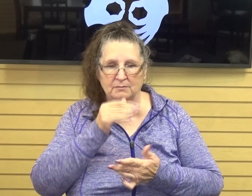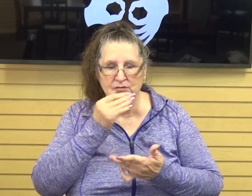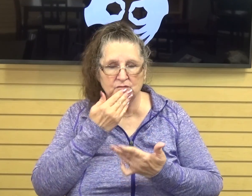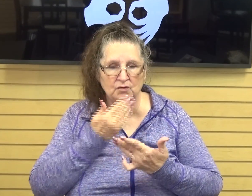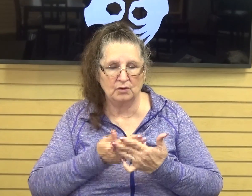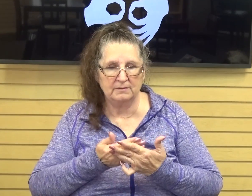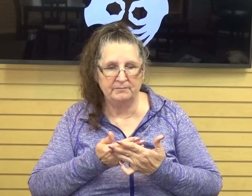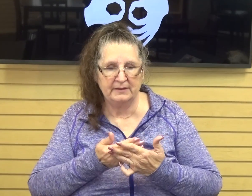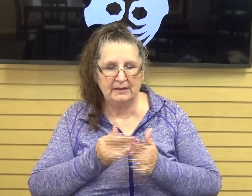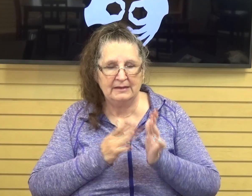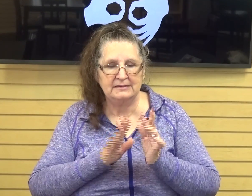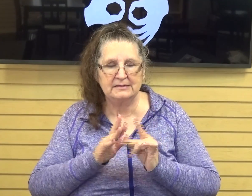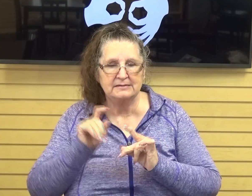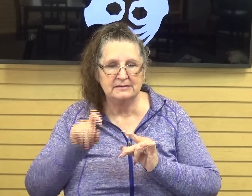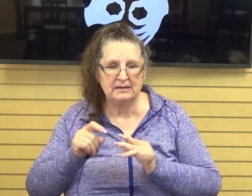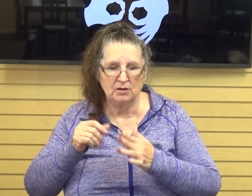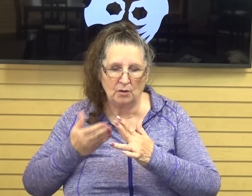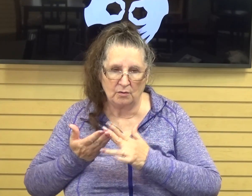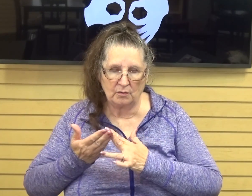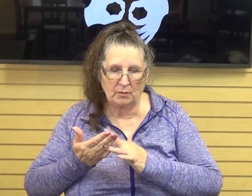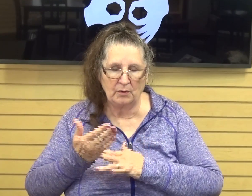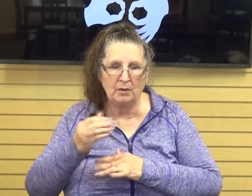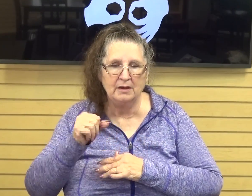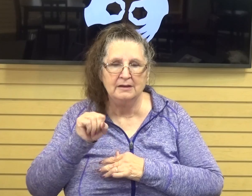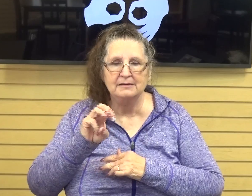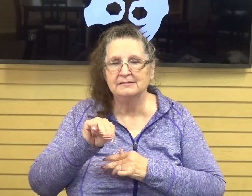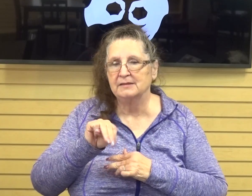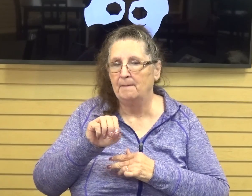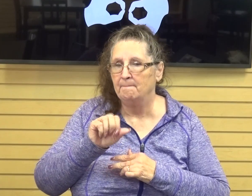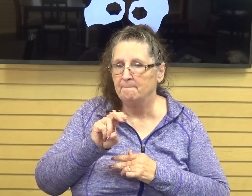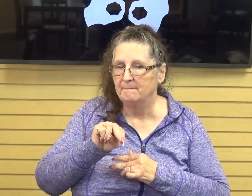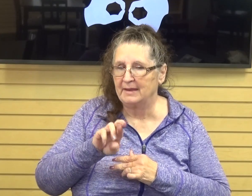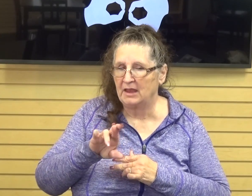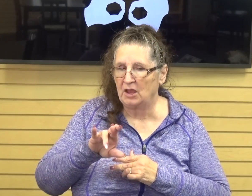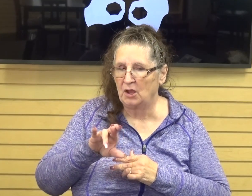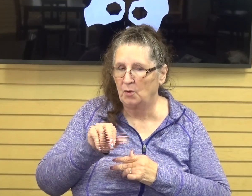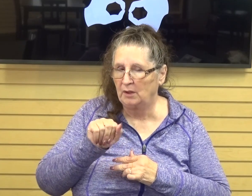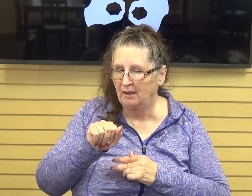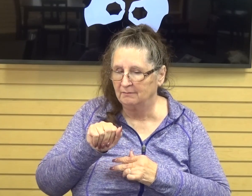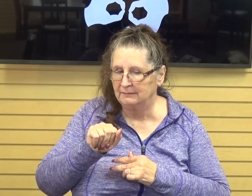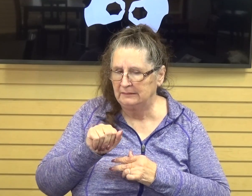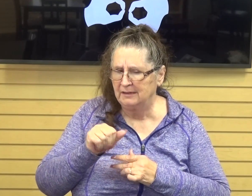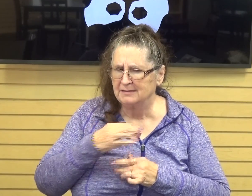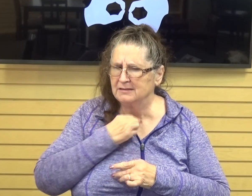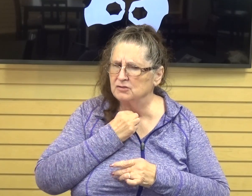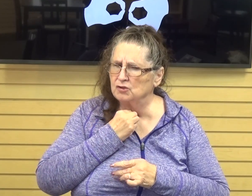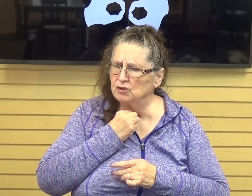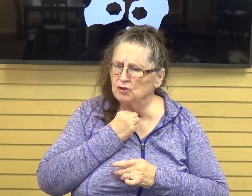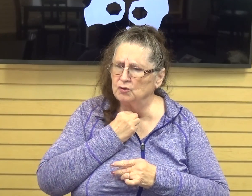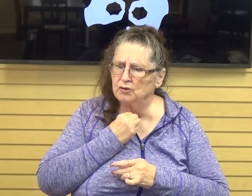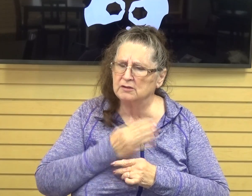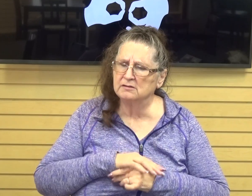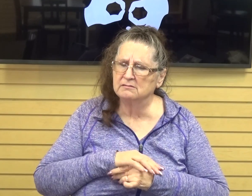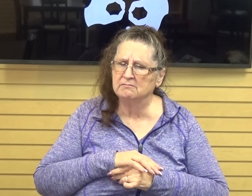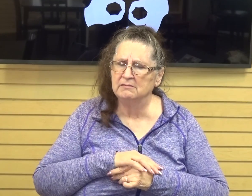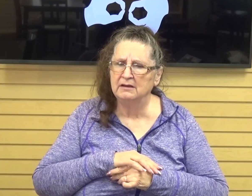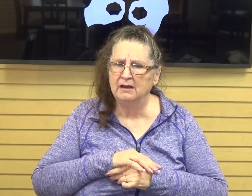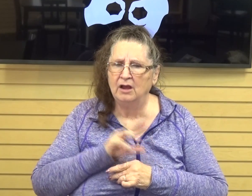to go through Samaria is quite a curious one. No respectful